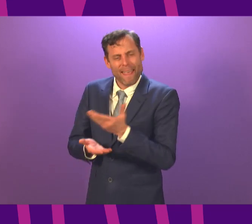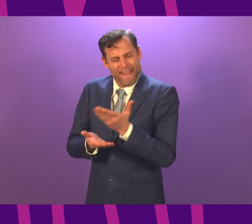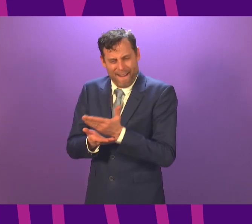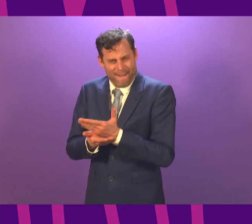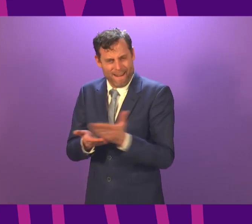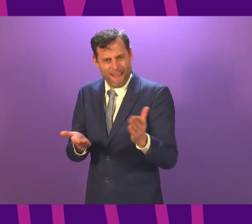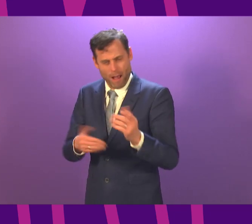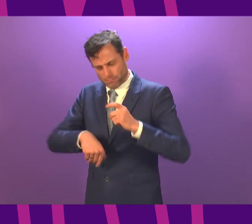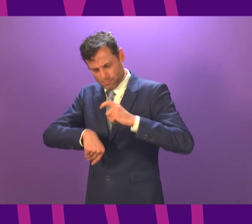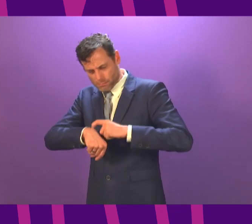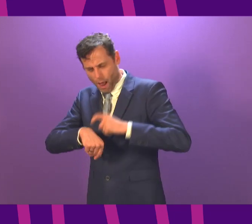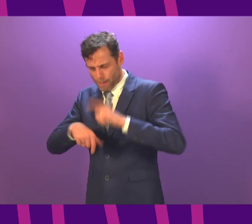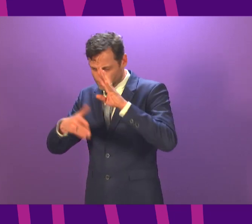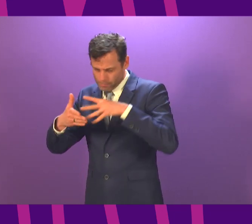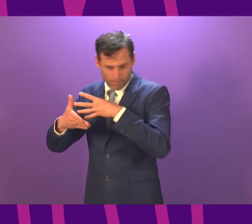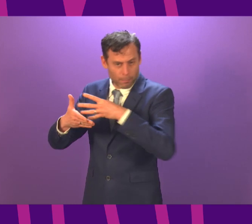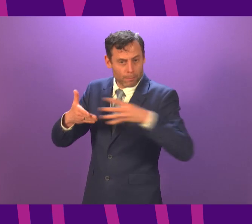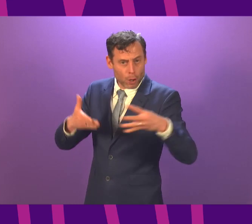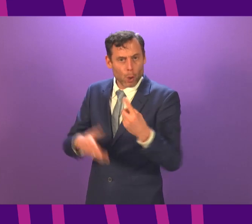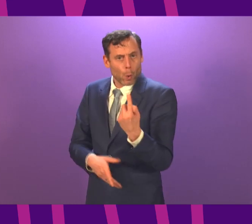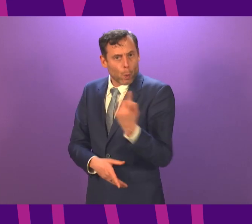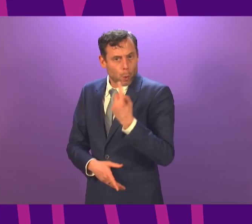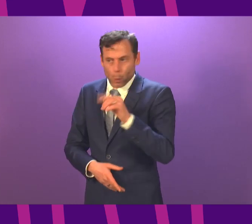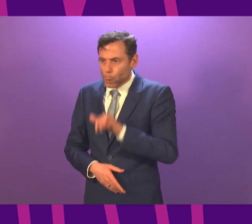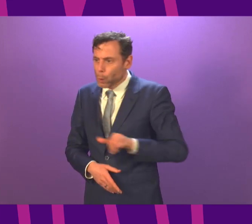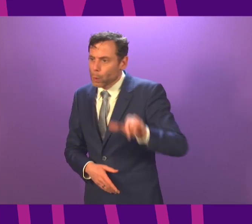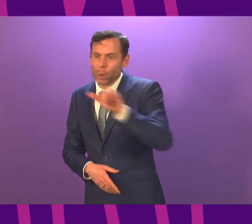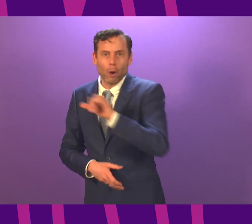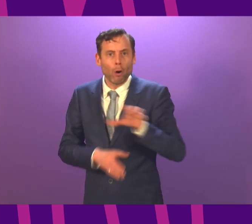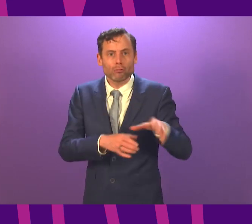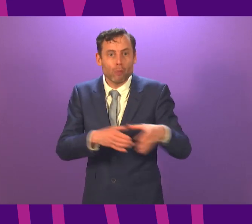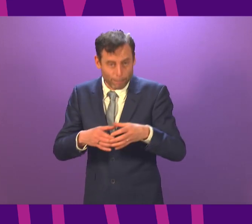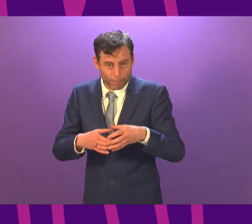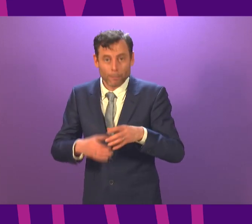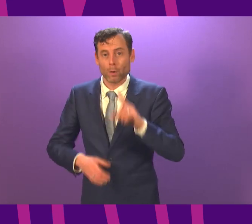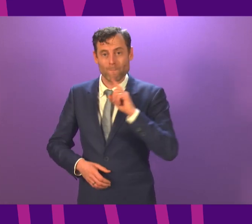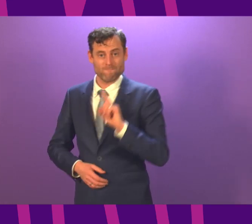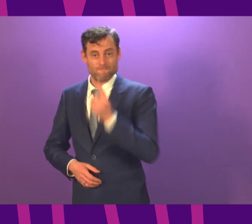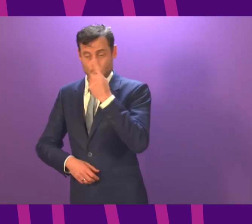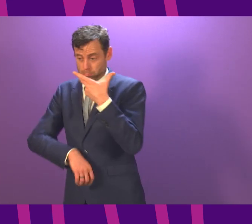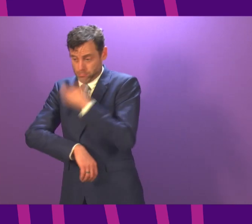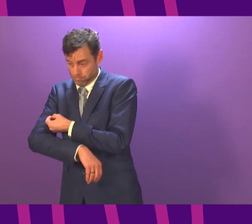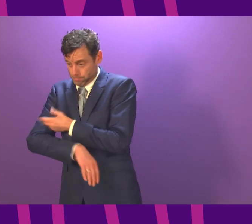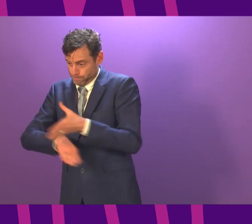priority list and thus bring some much needed clarity to members of those groups waiting to be vaccinated?